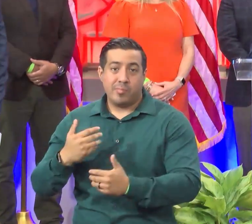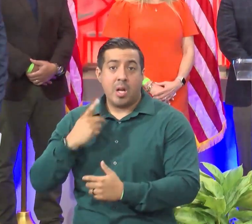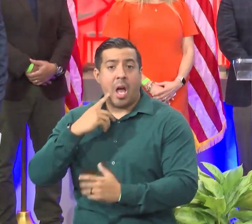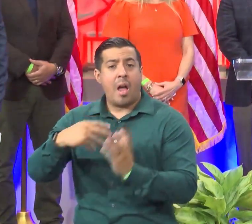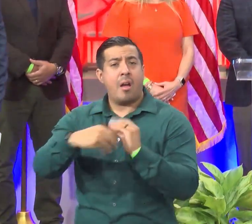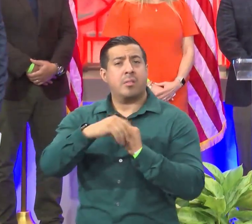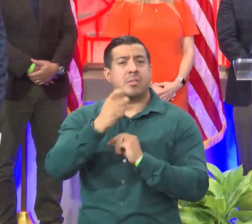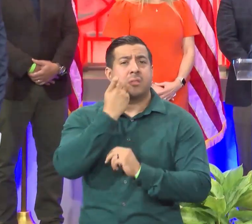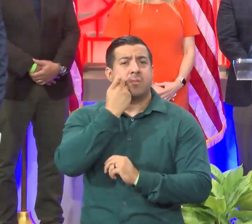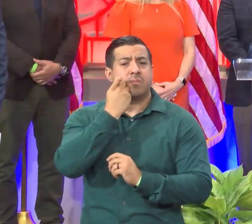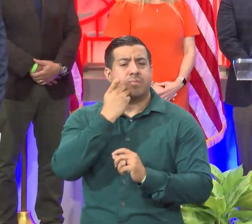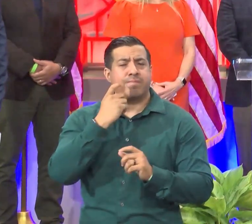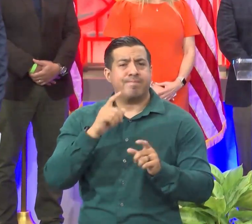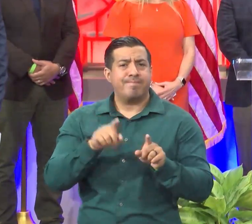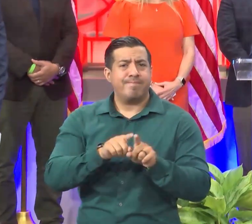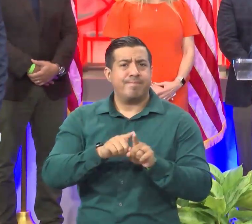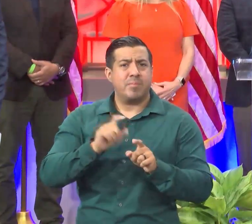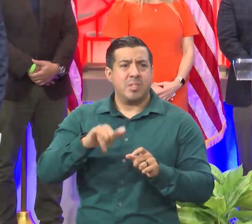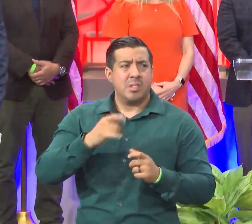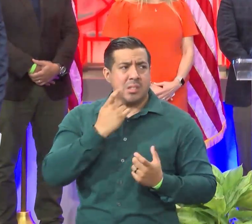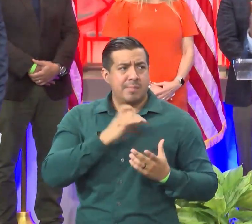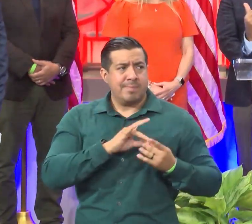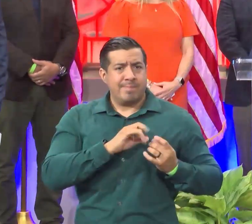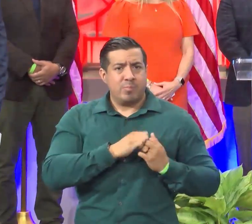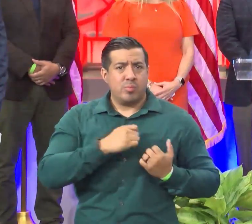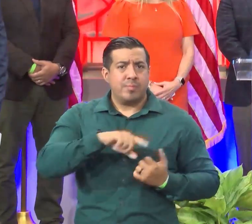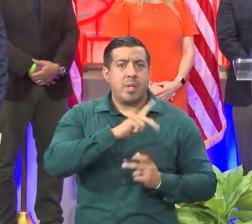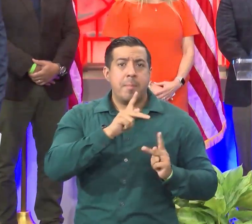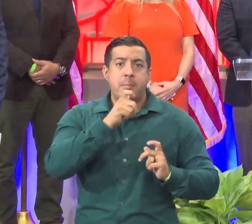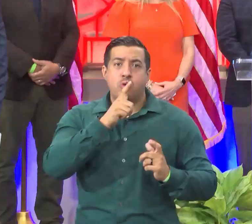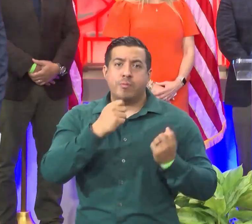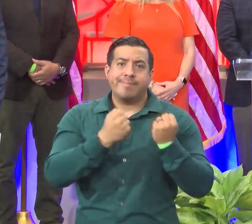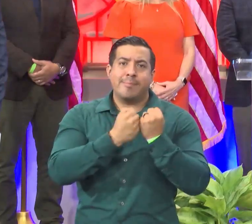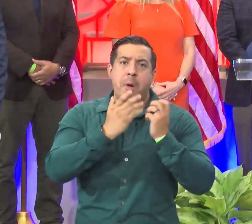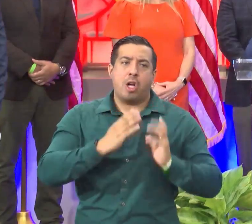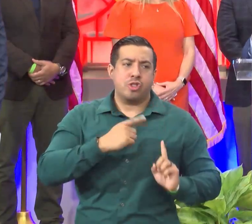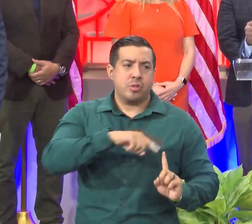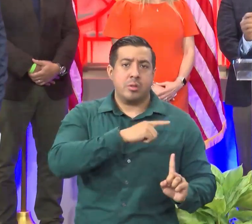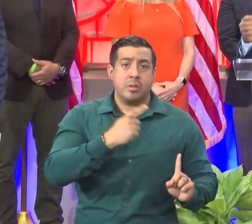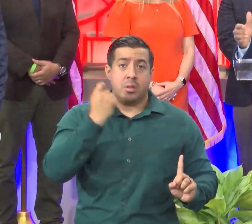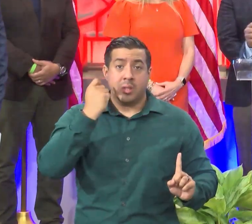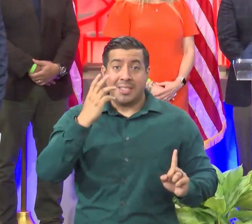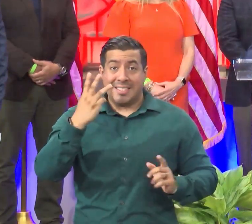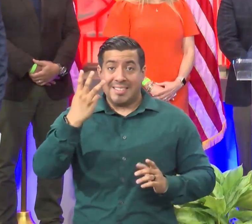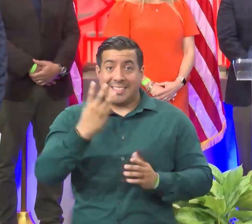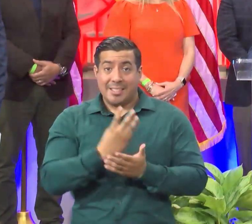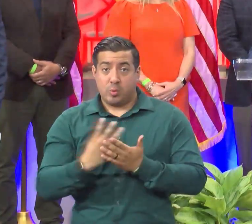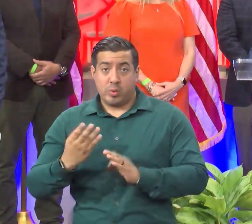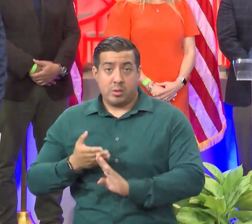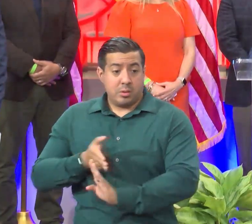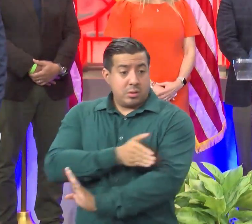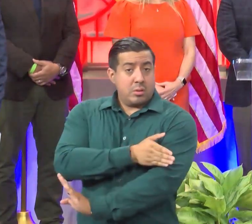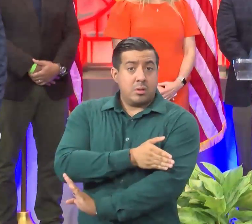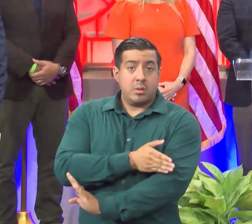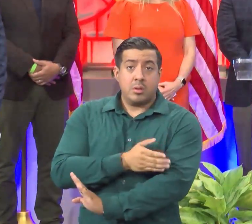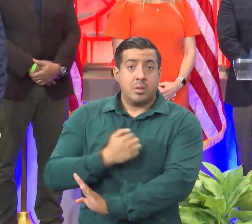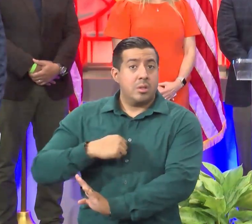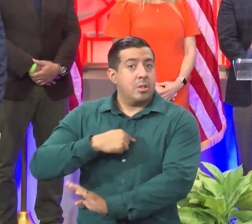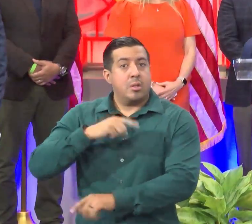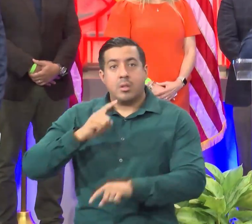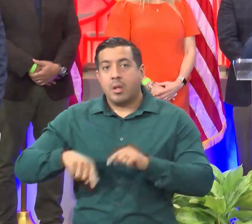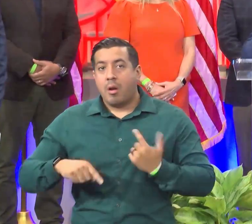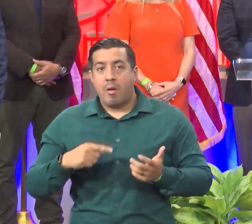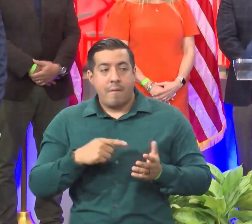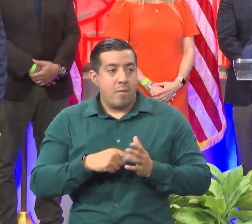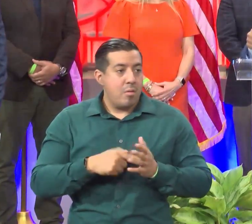I mentioned earlier in the room with all of our sponsors is that six weeks ago, you know, we really couldn't forecast